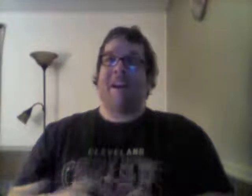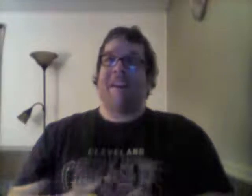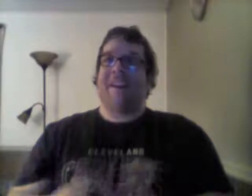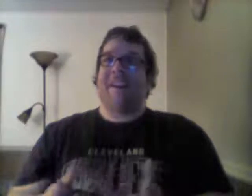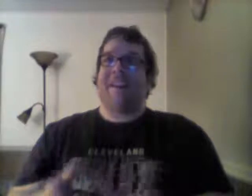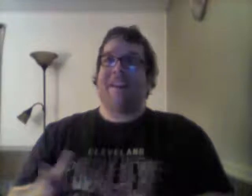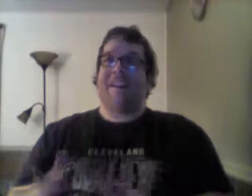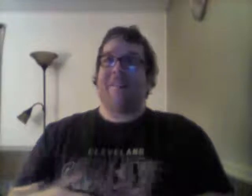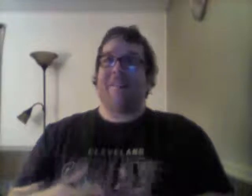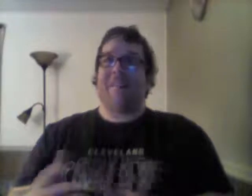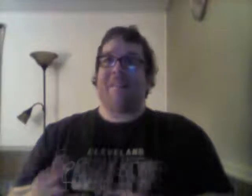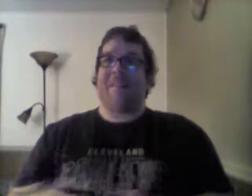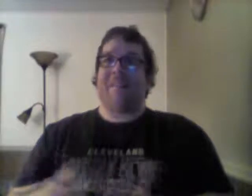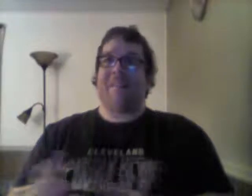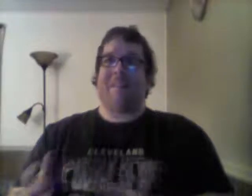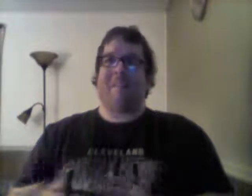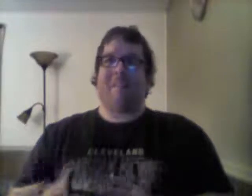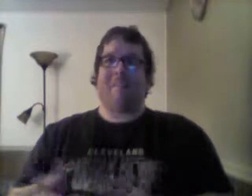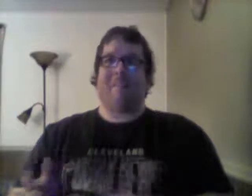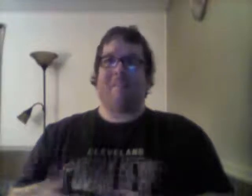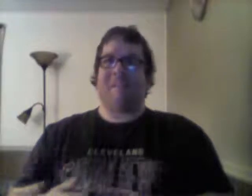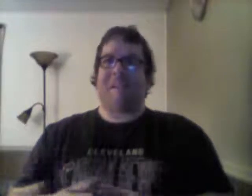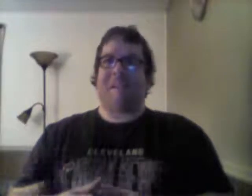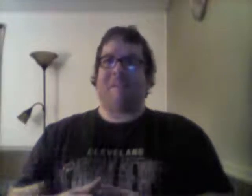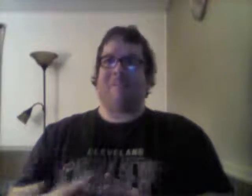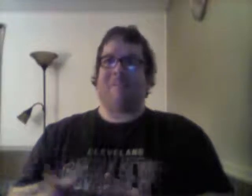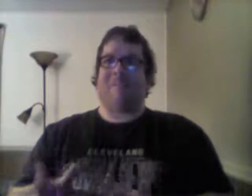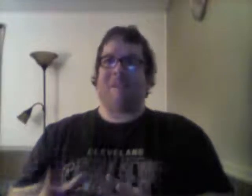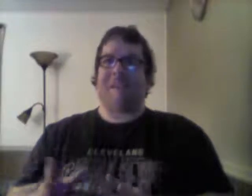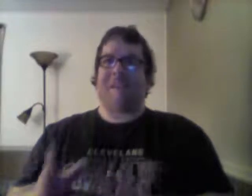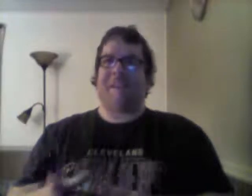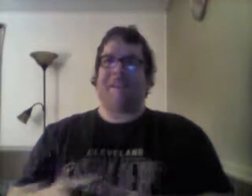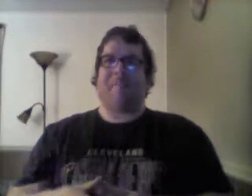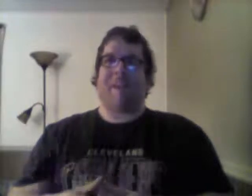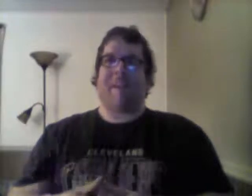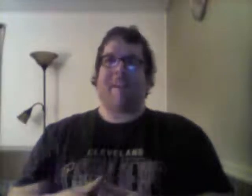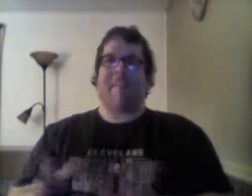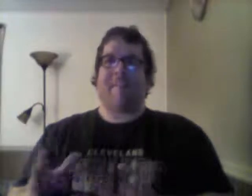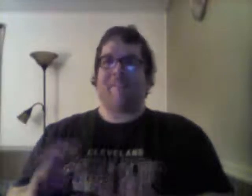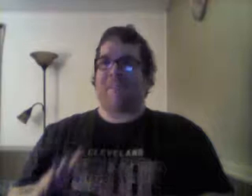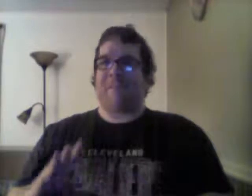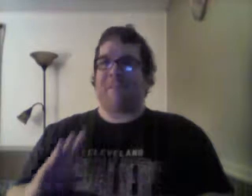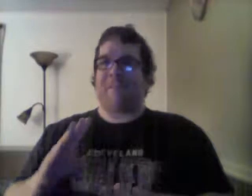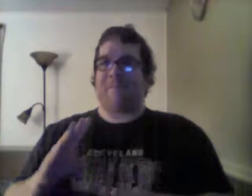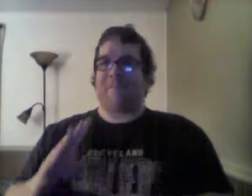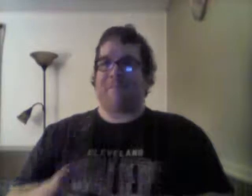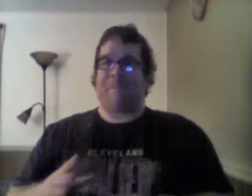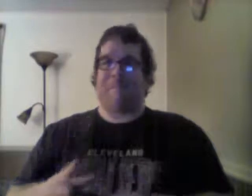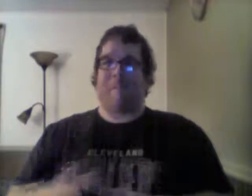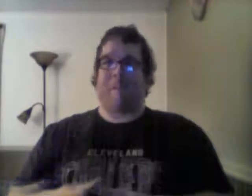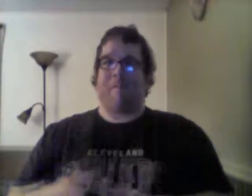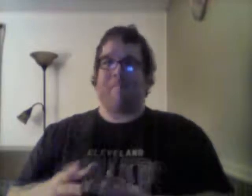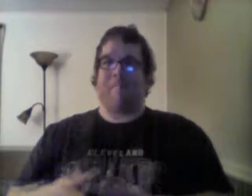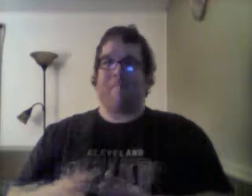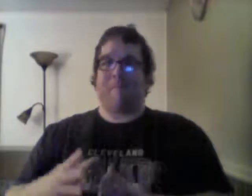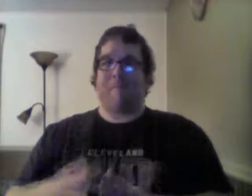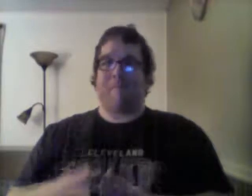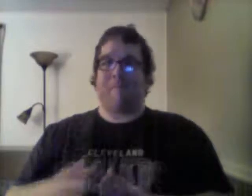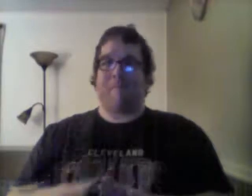I, you know, it's always kind of, I always wanted to try to end on a bang. know, like one big horror movie